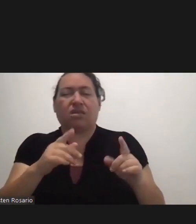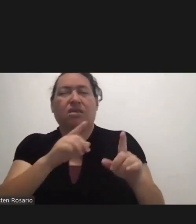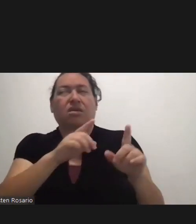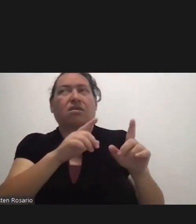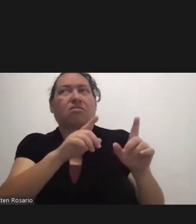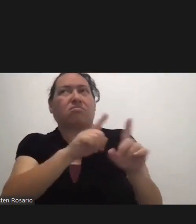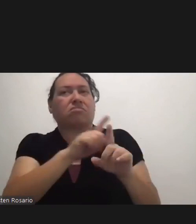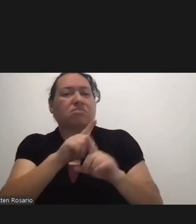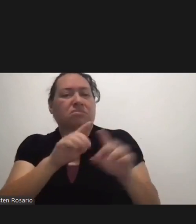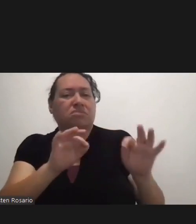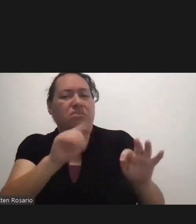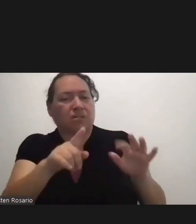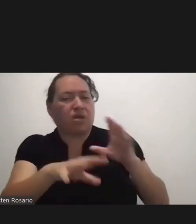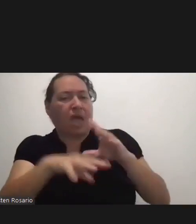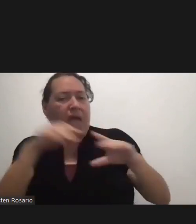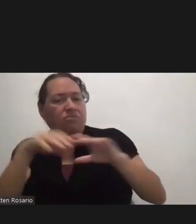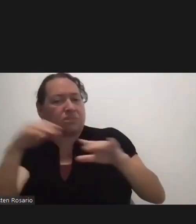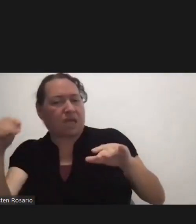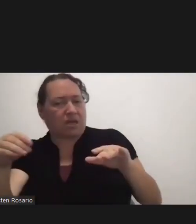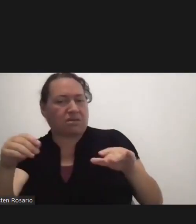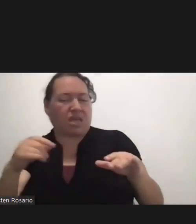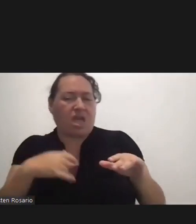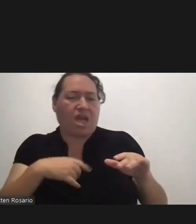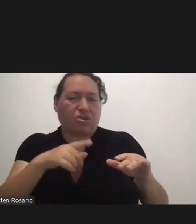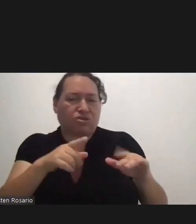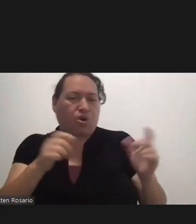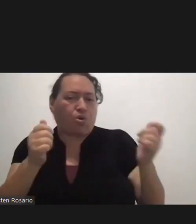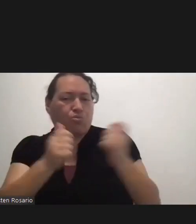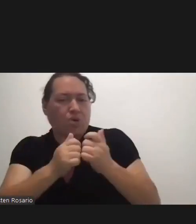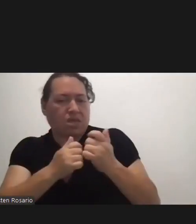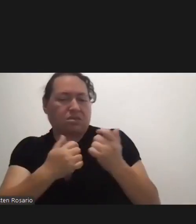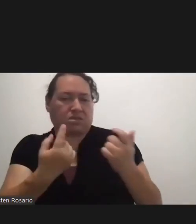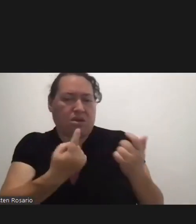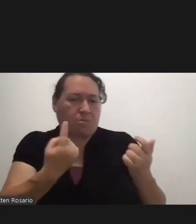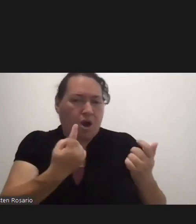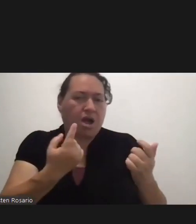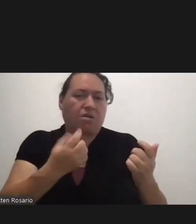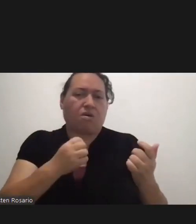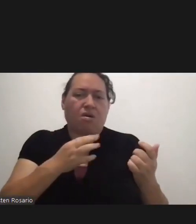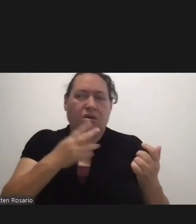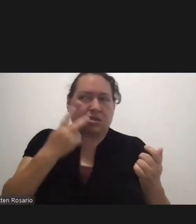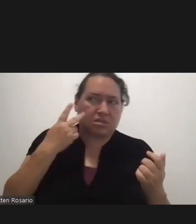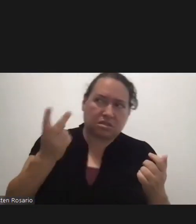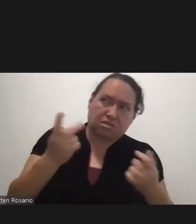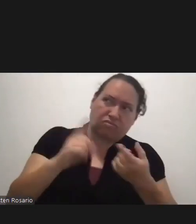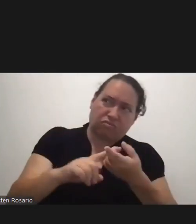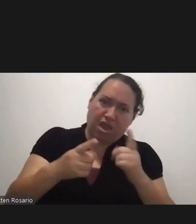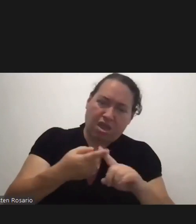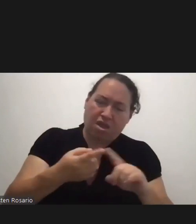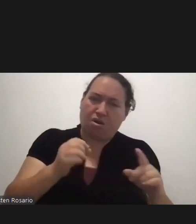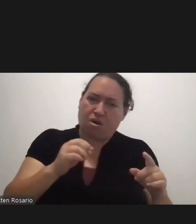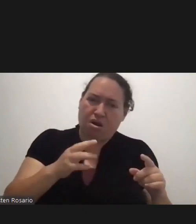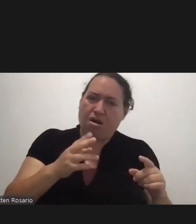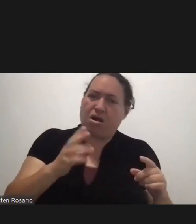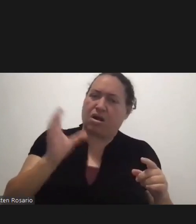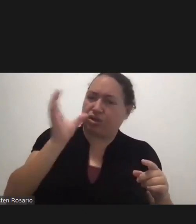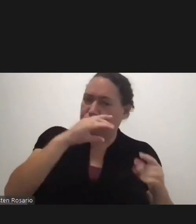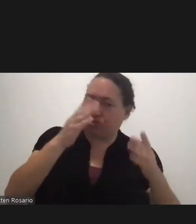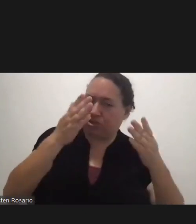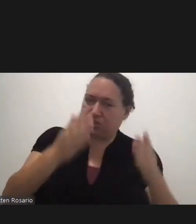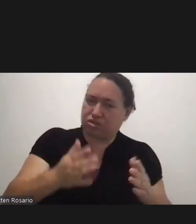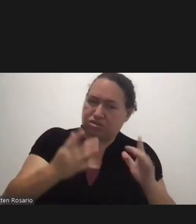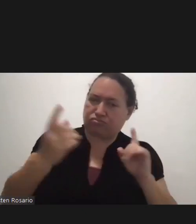Outside And You're With Somebody Or You See A Friend Or A Stranger Comes Up To You